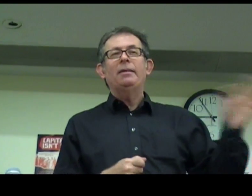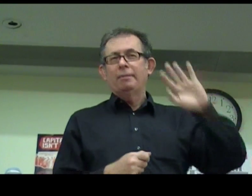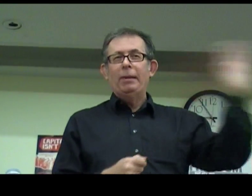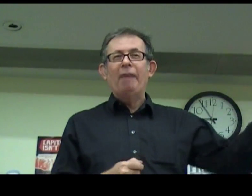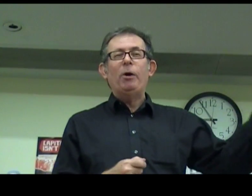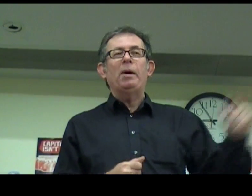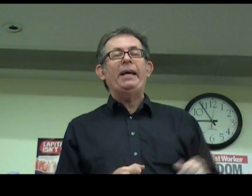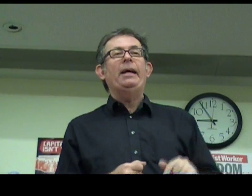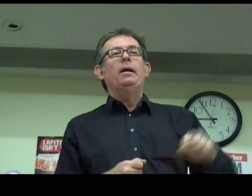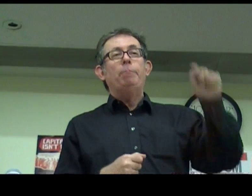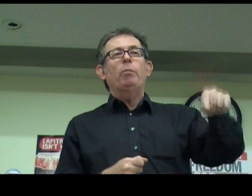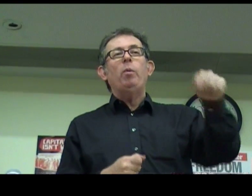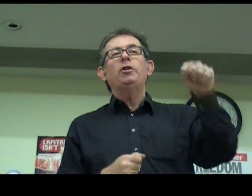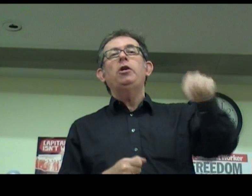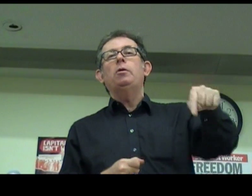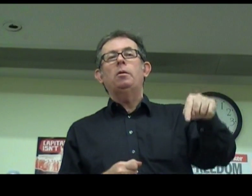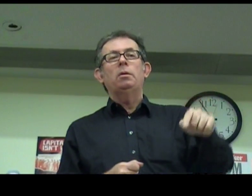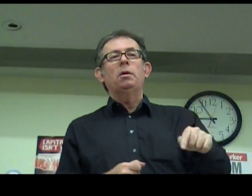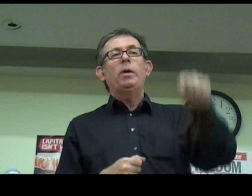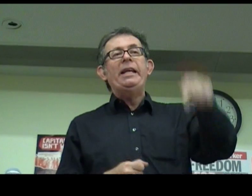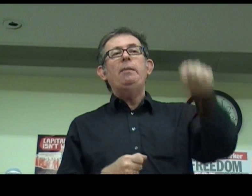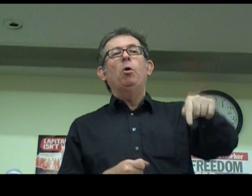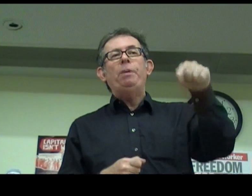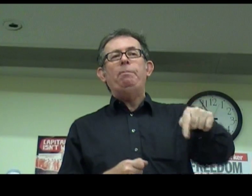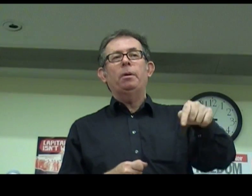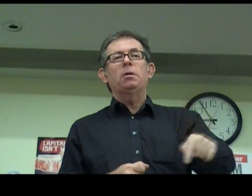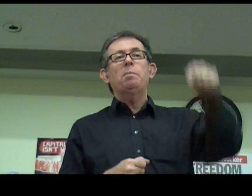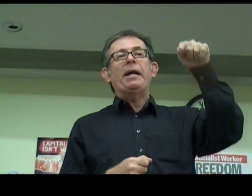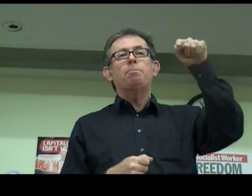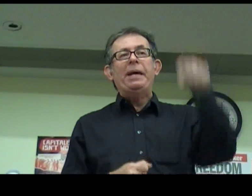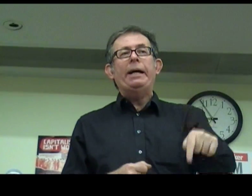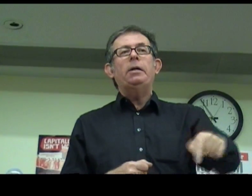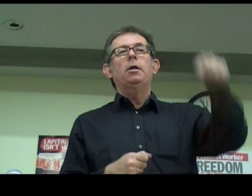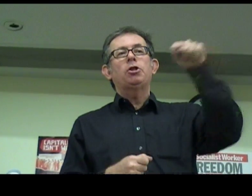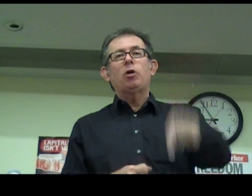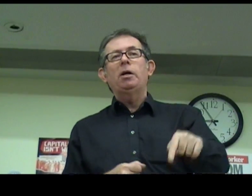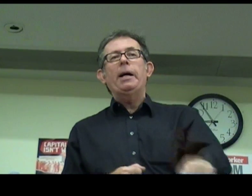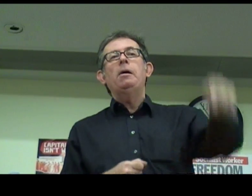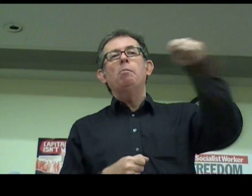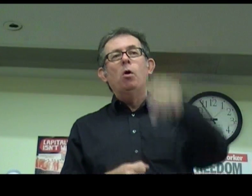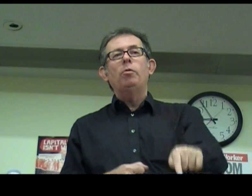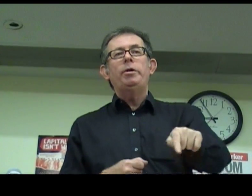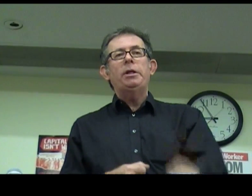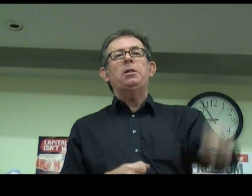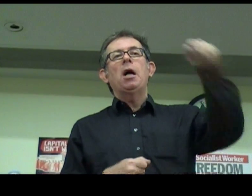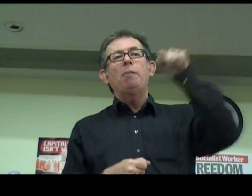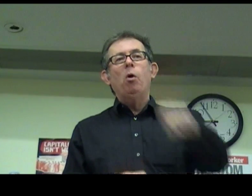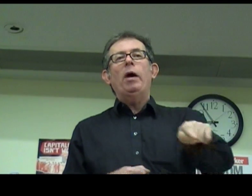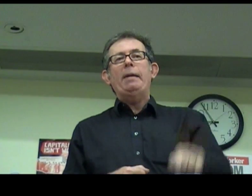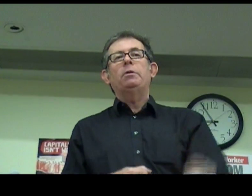we love your money, but we want you. We need more people to make us bigger, stronger, more rooted, and more able